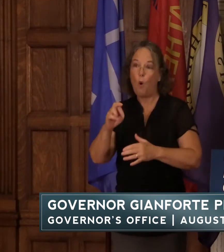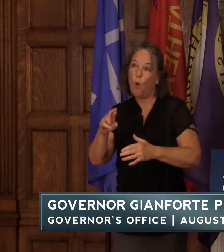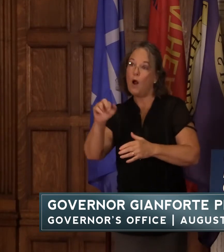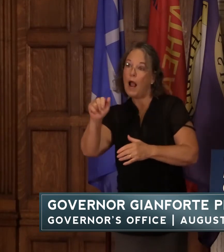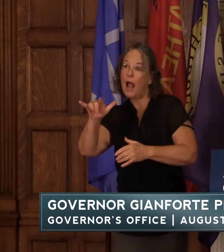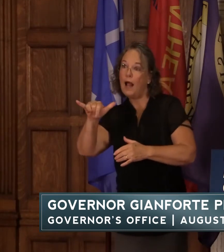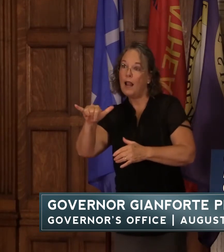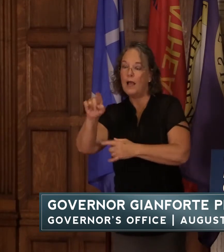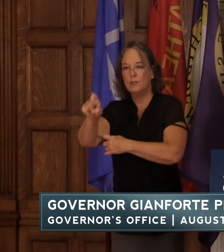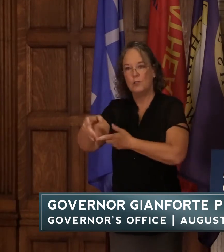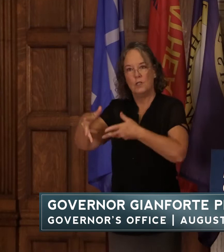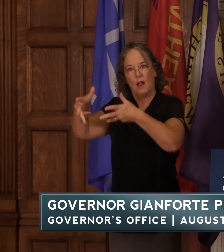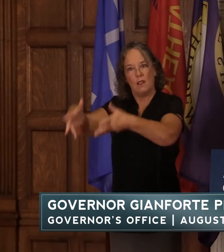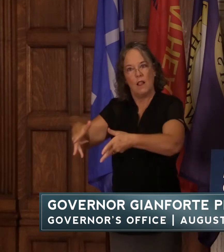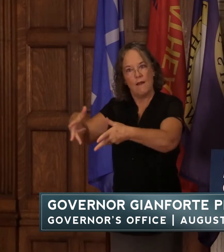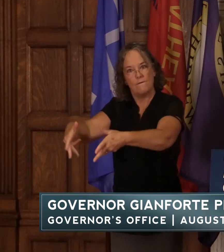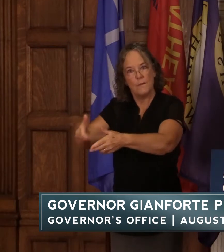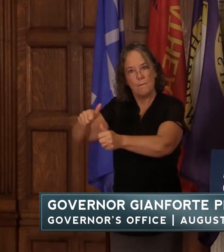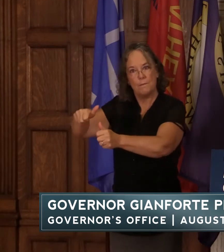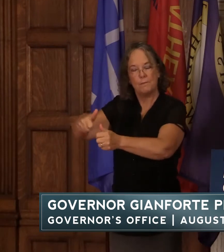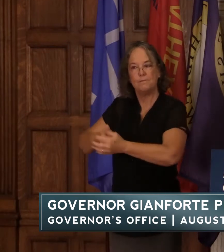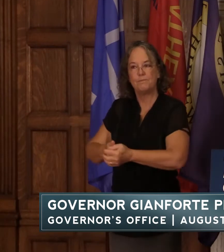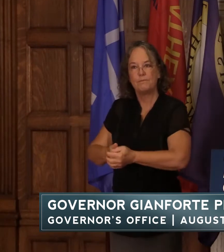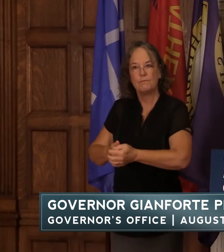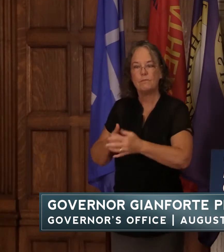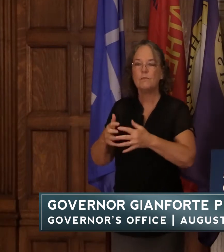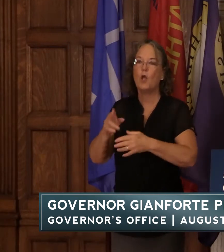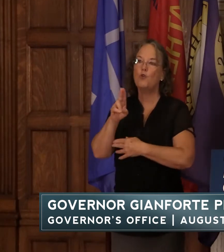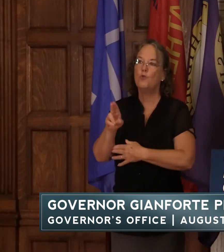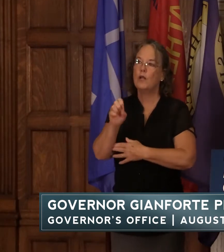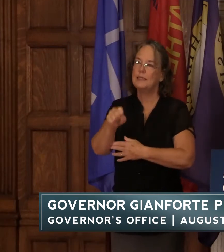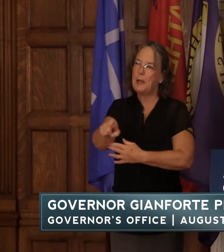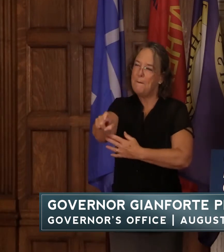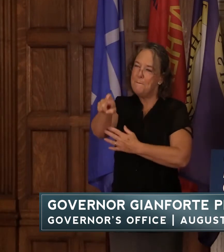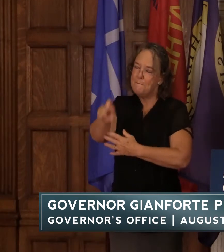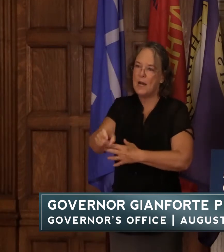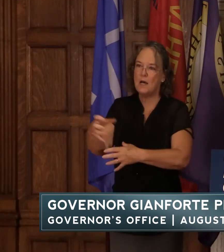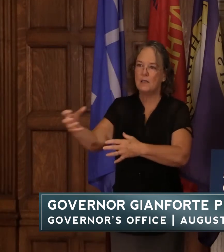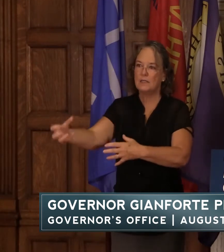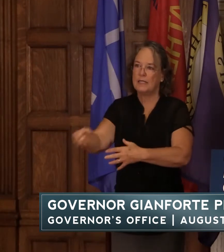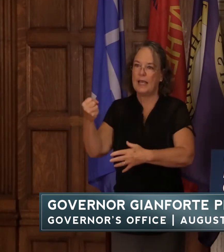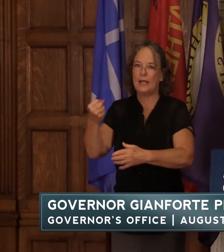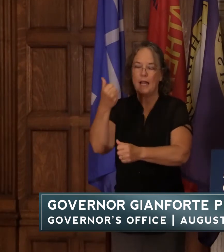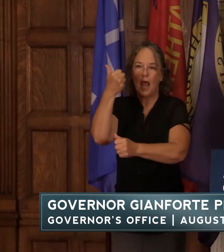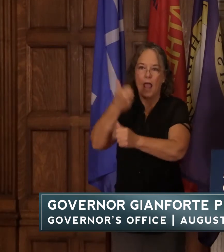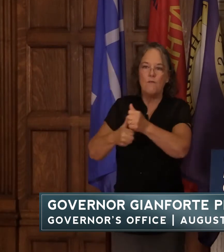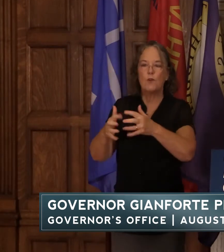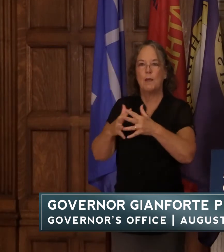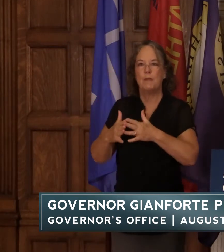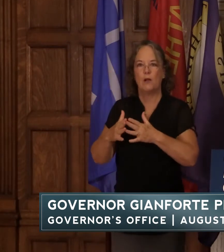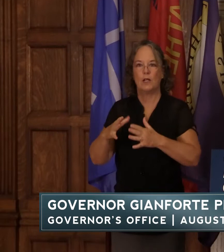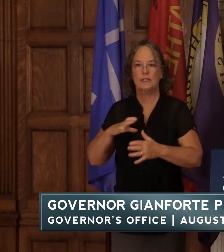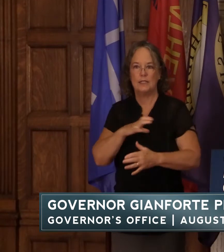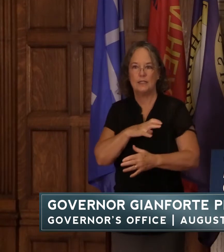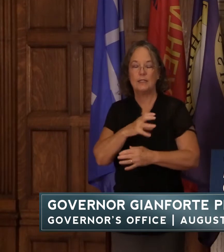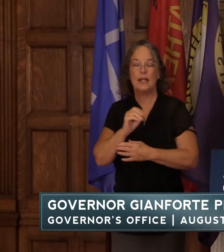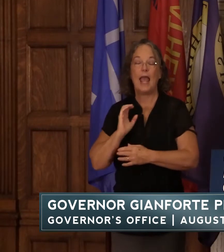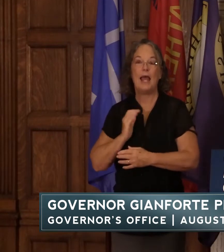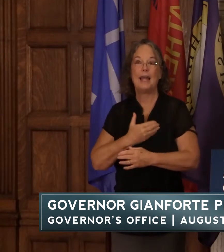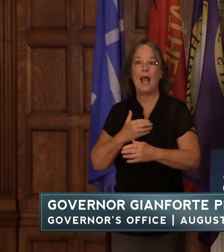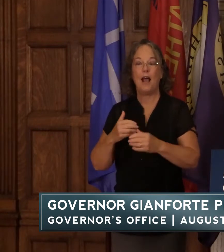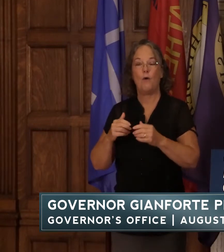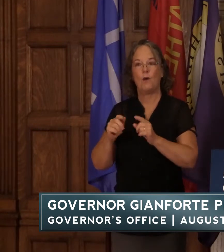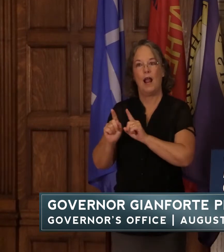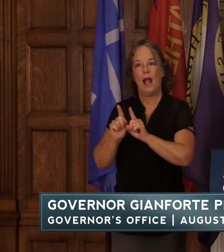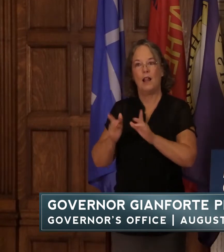behind the united states must get every american citizen and our allies who stood alongside